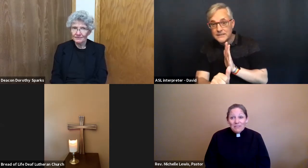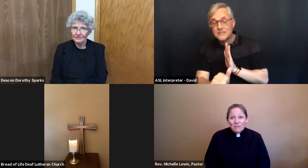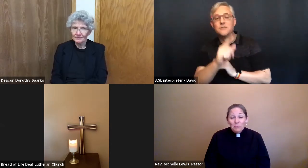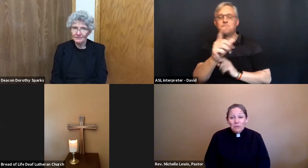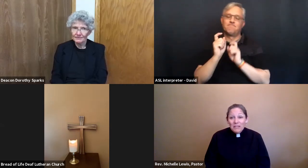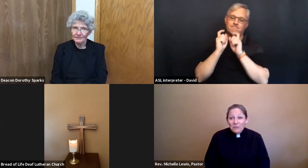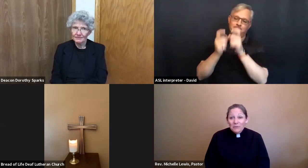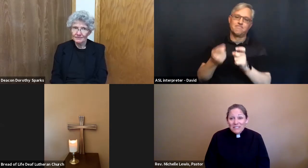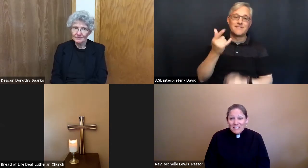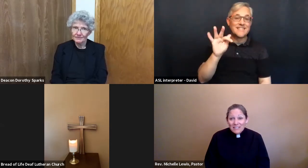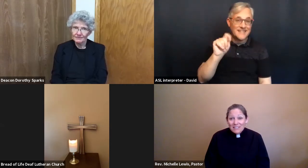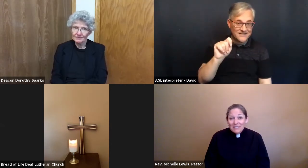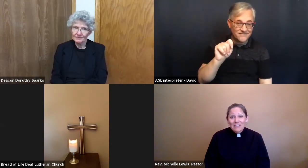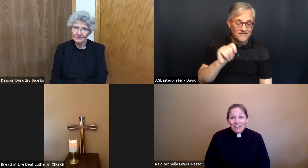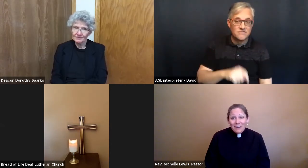bring those things to God